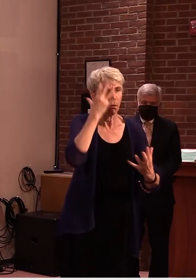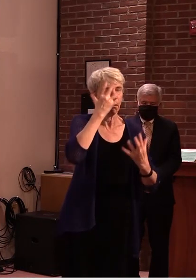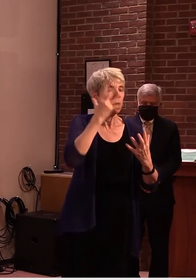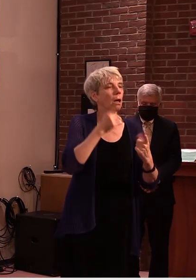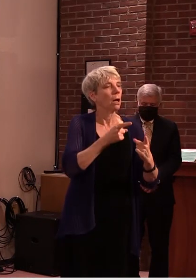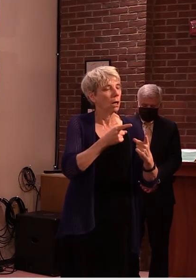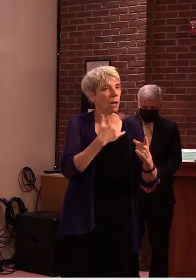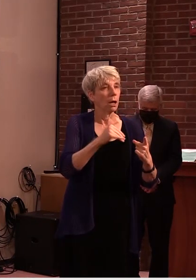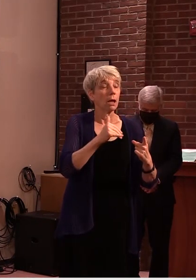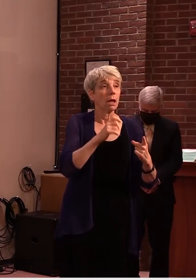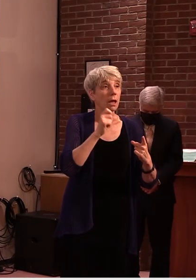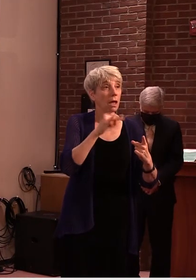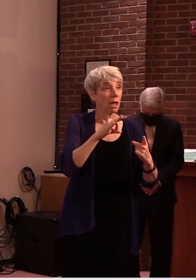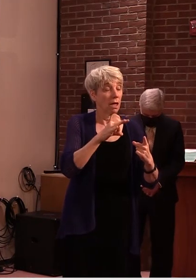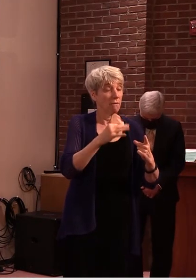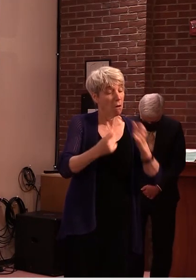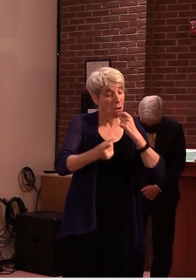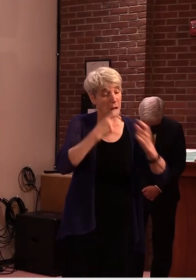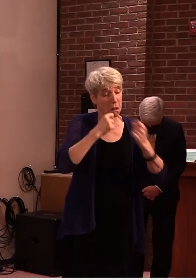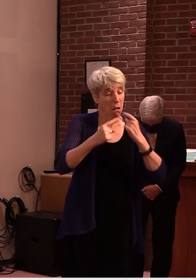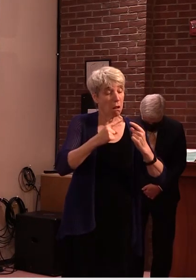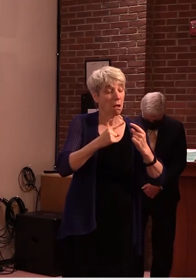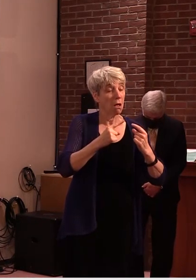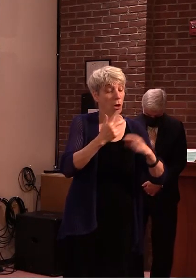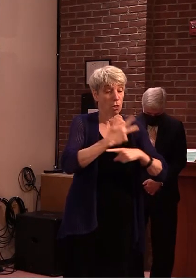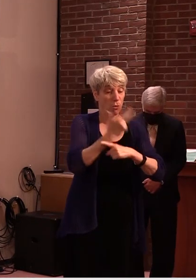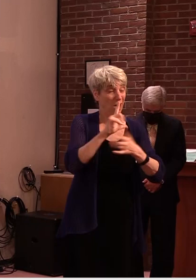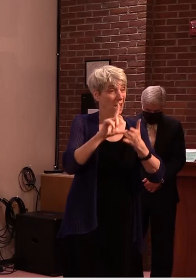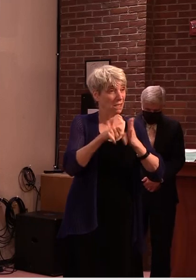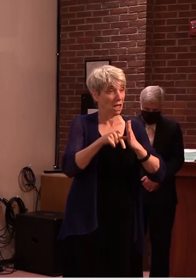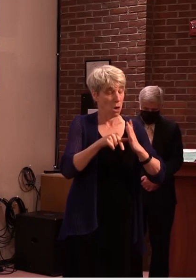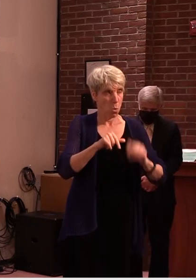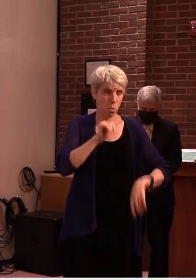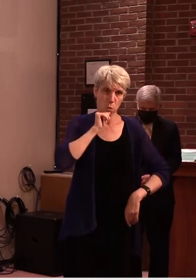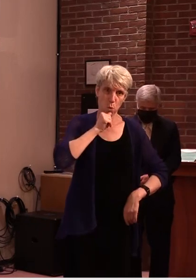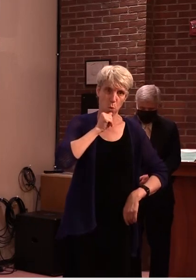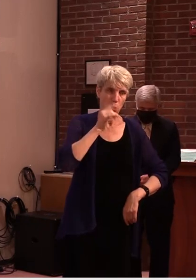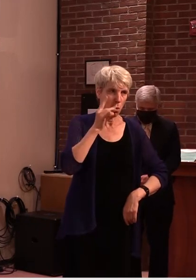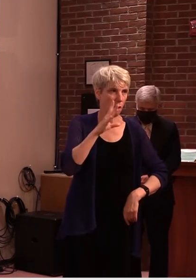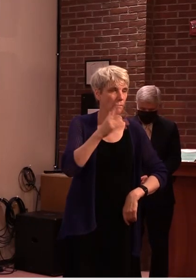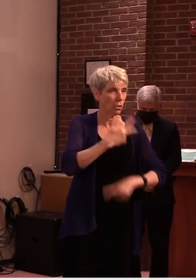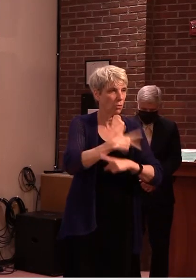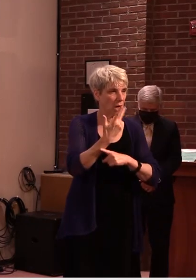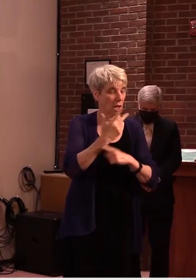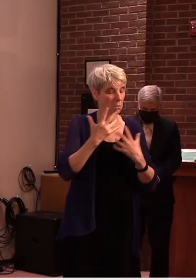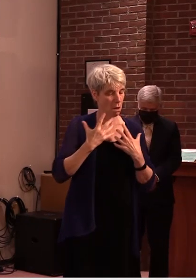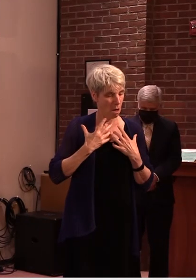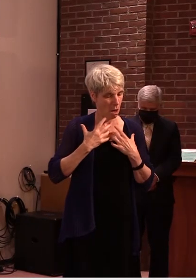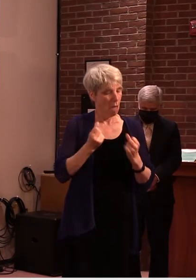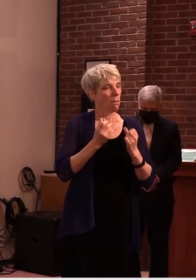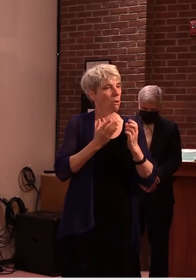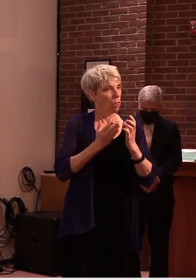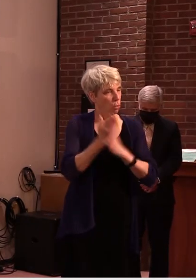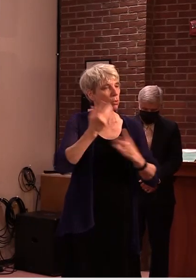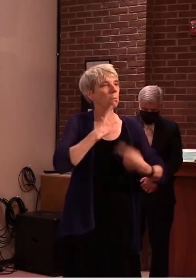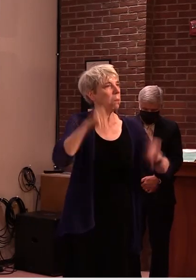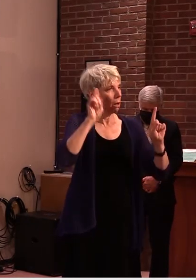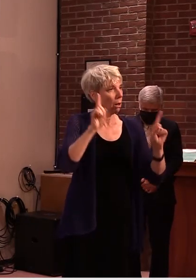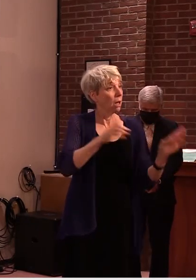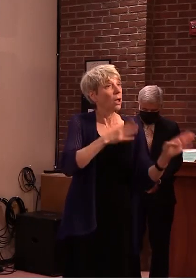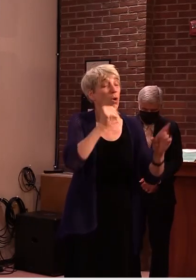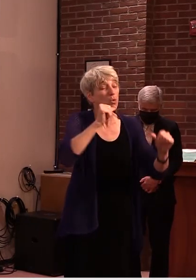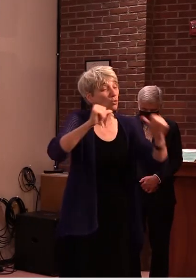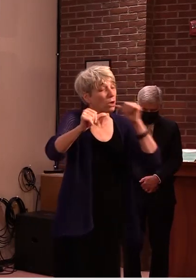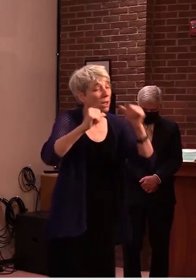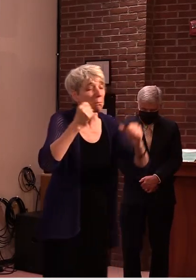you know pure hell you're going to come out the other side and you're basically be okay whereas if you've been drinking alcohol